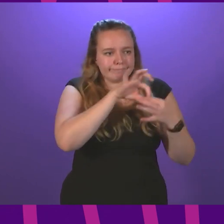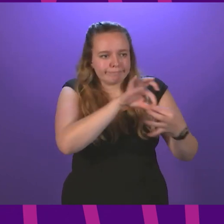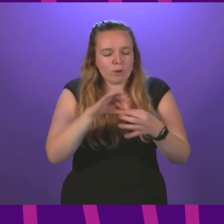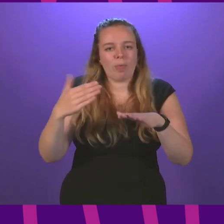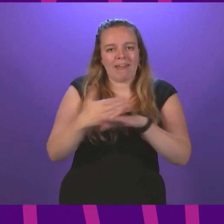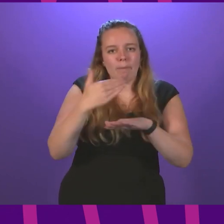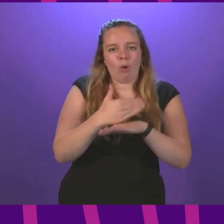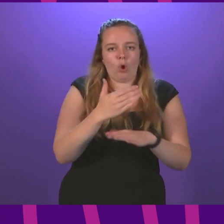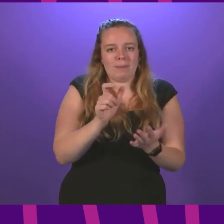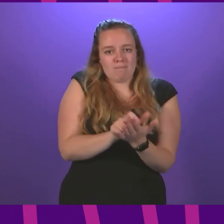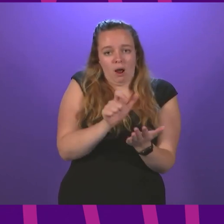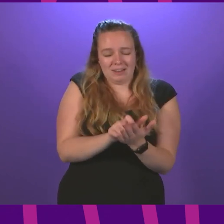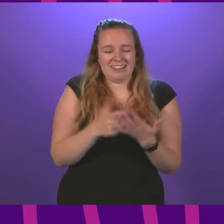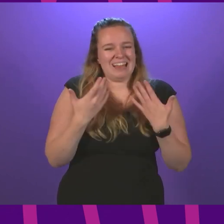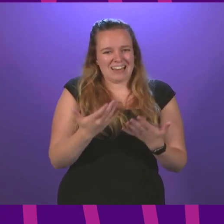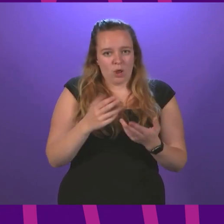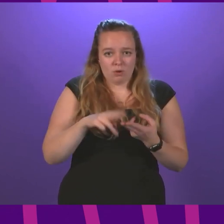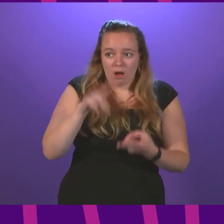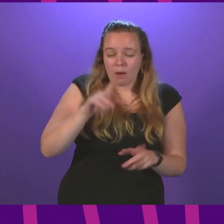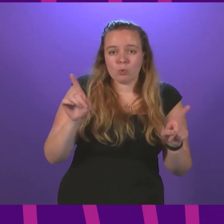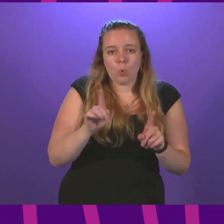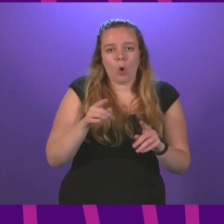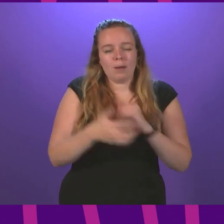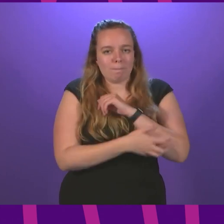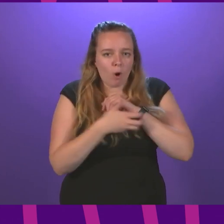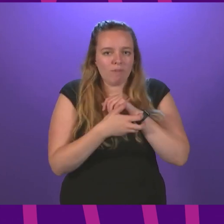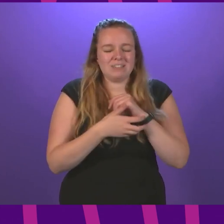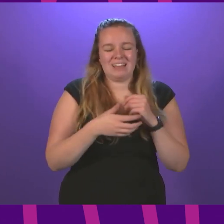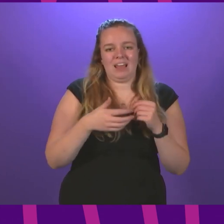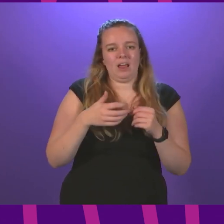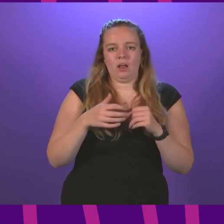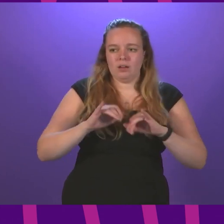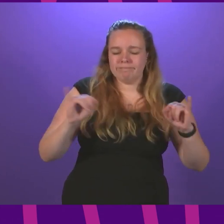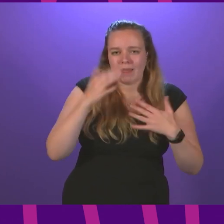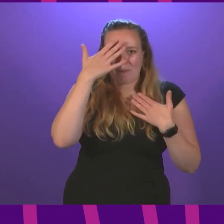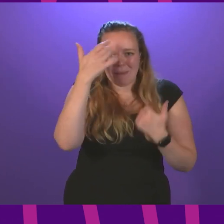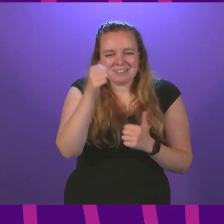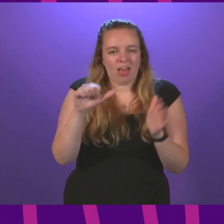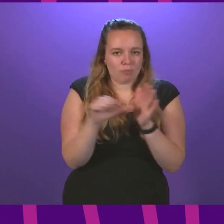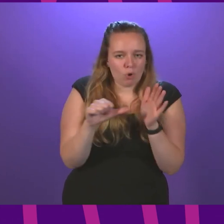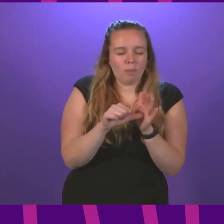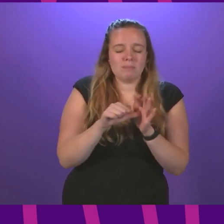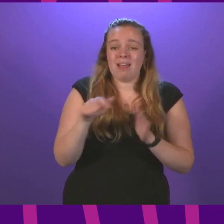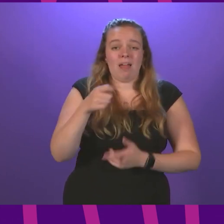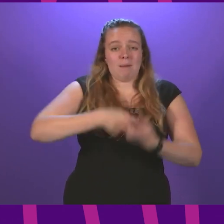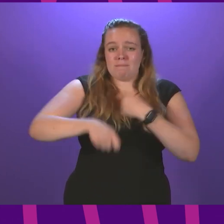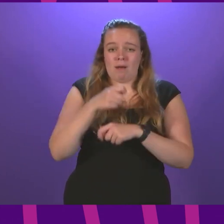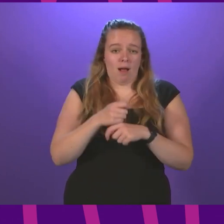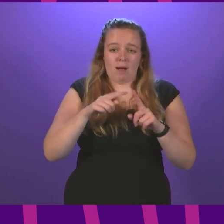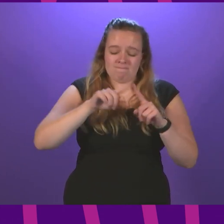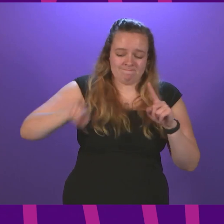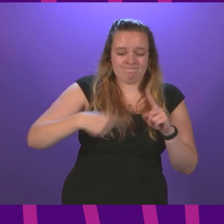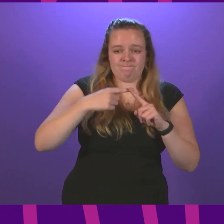market. Instead, you increase in-work poverty, increase destitution and mental health problems. And that becomes a vicious